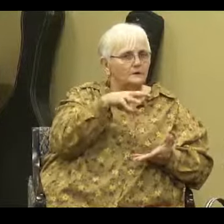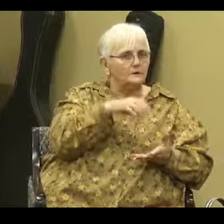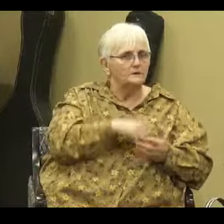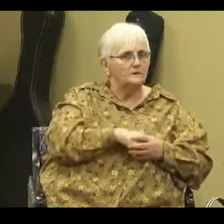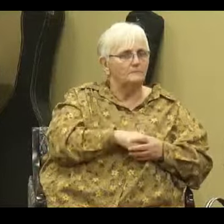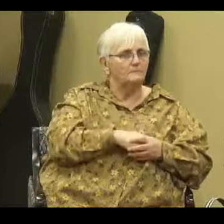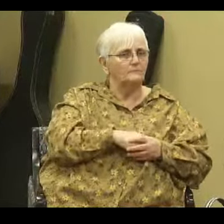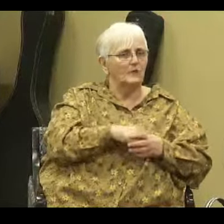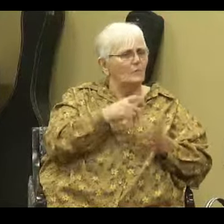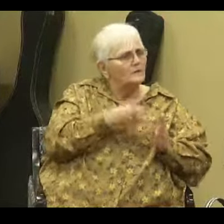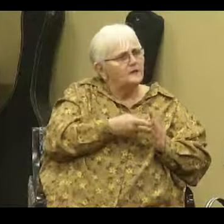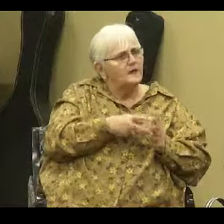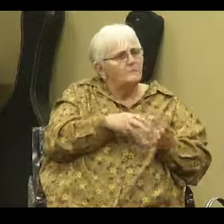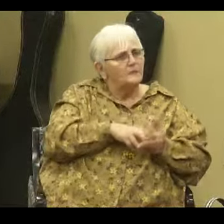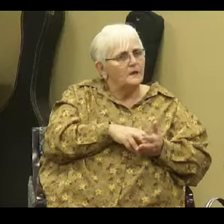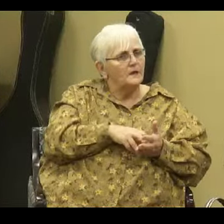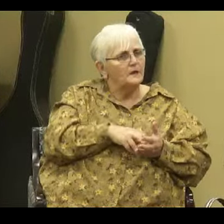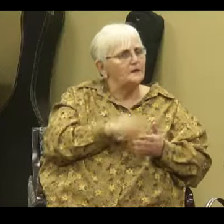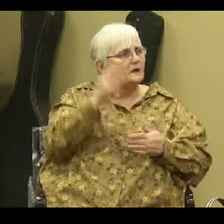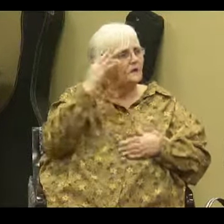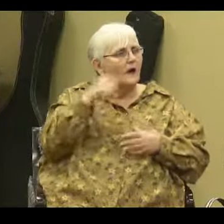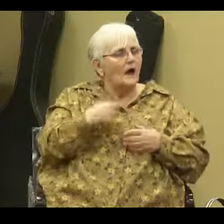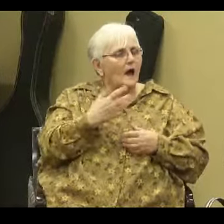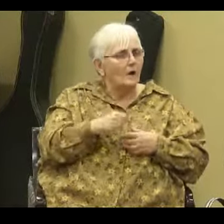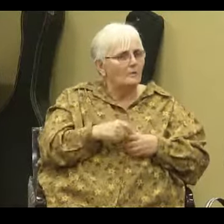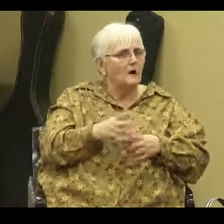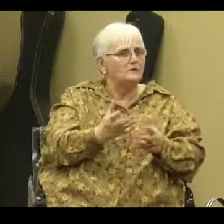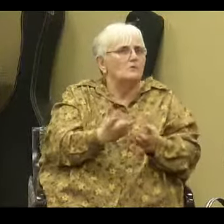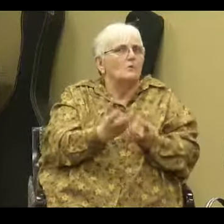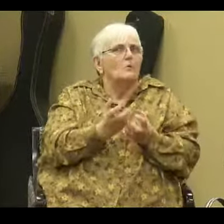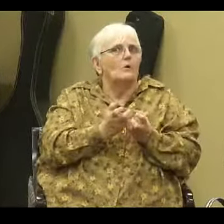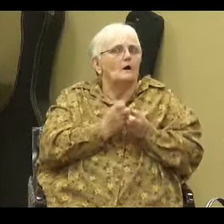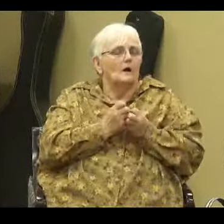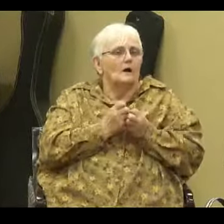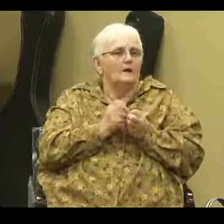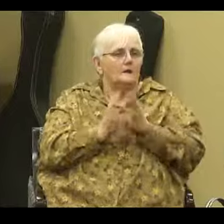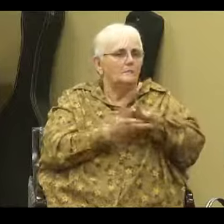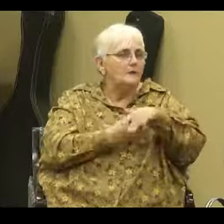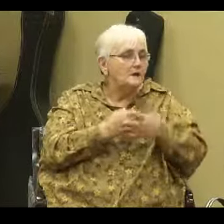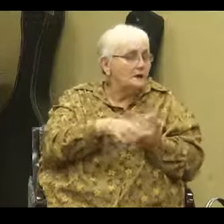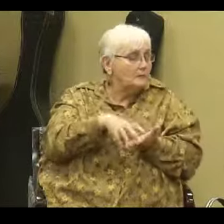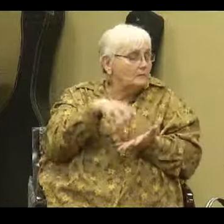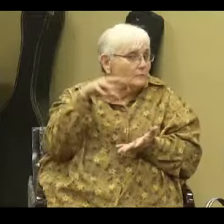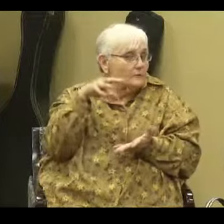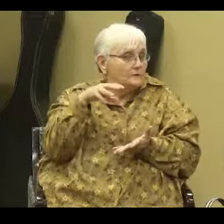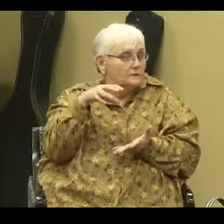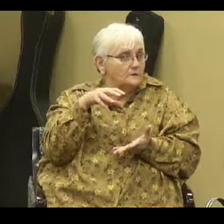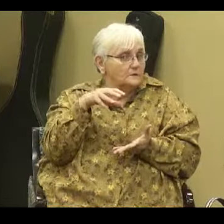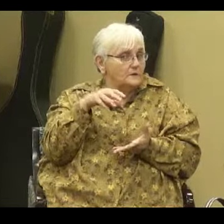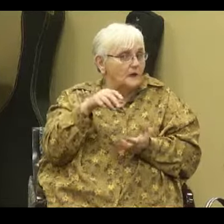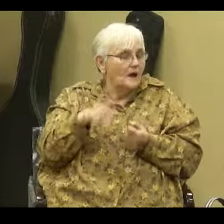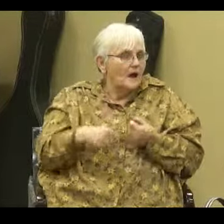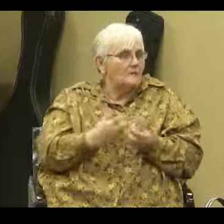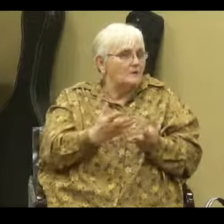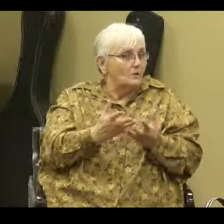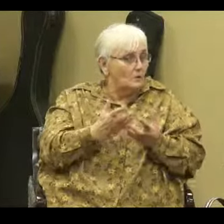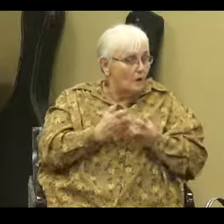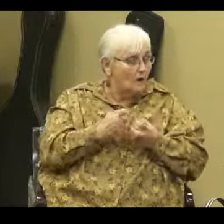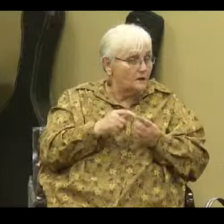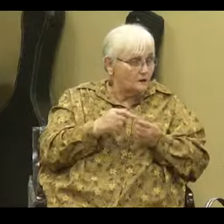What does that mean? How about the desire? How about the desire to be rich? How about the desire to have an